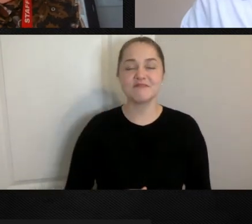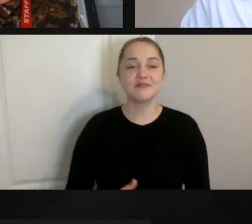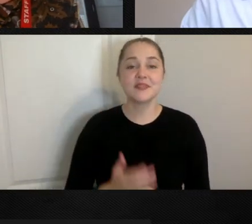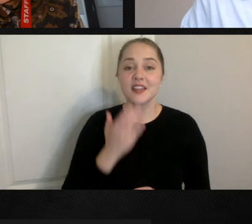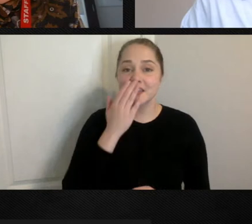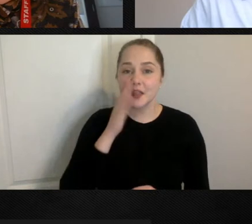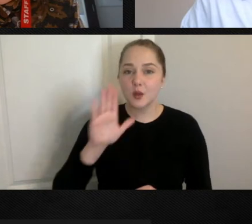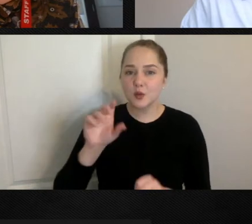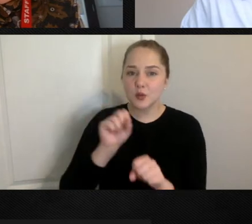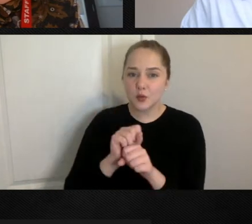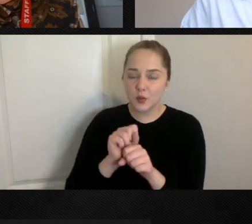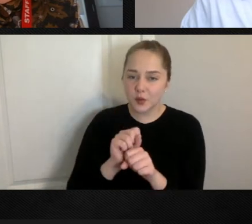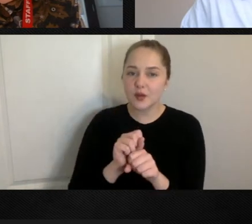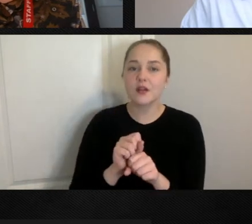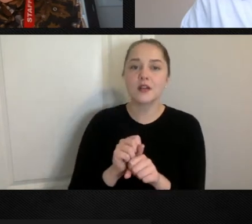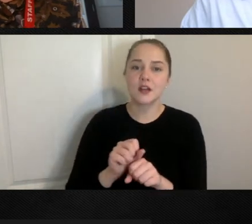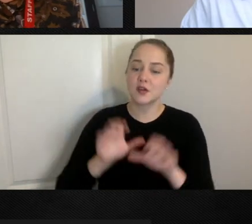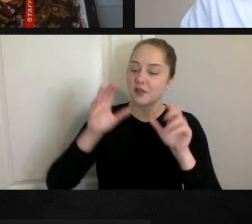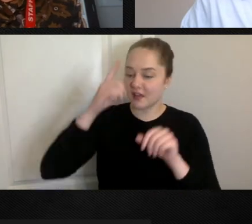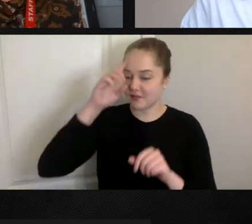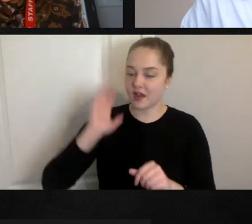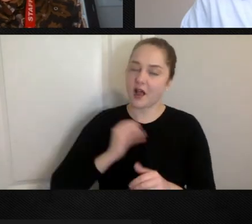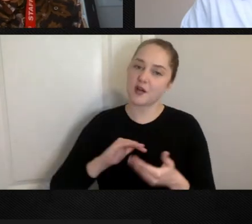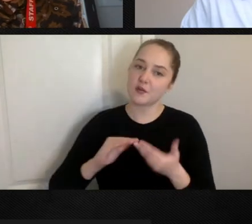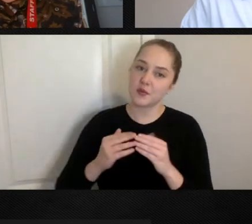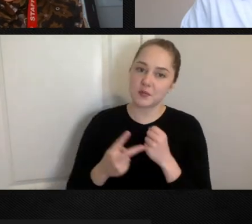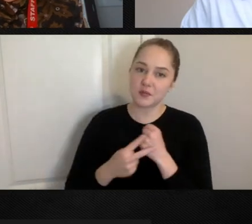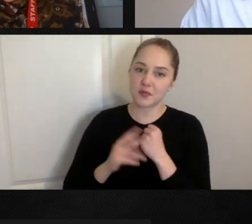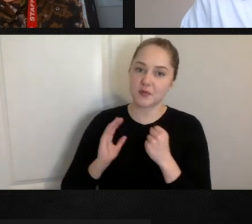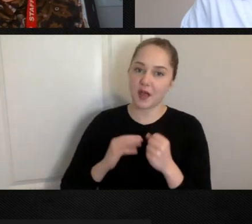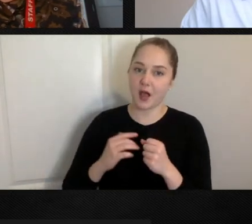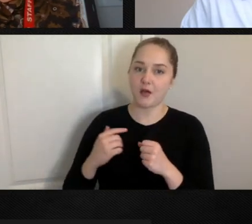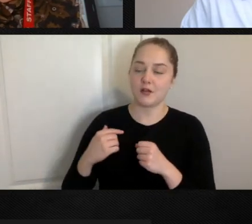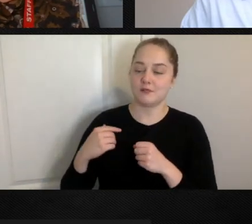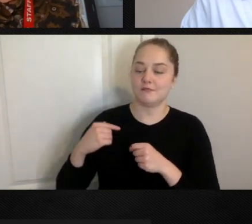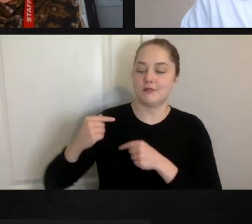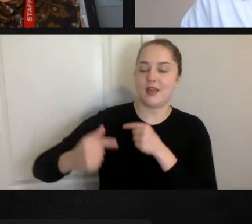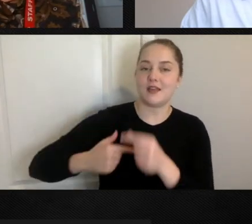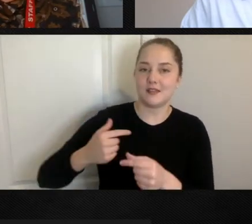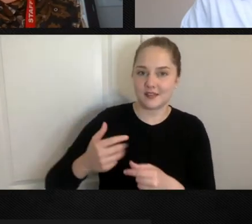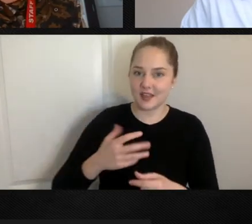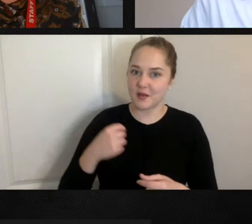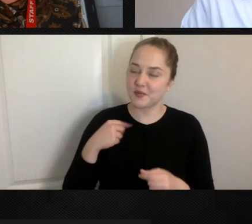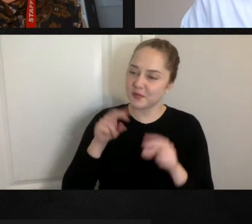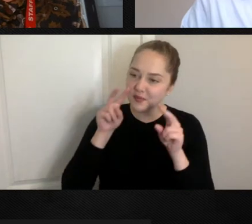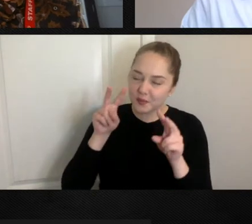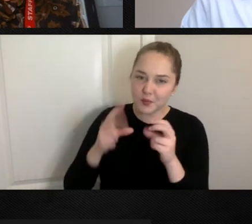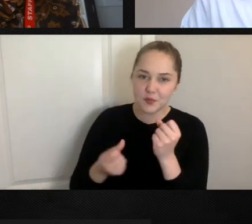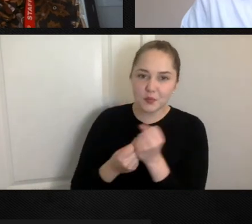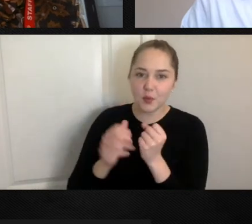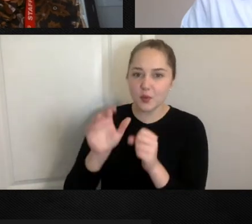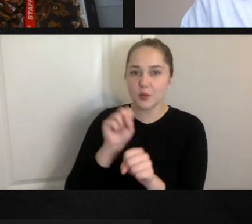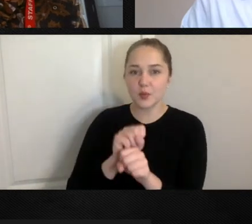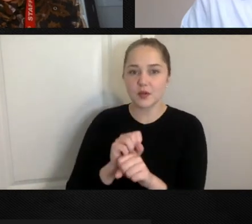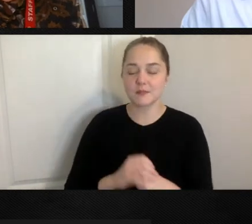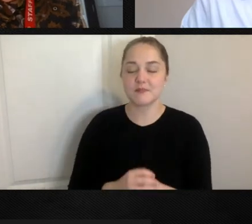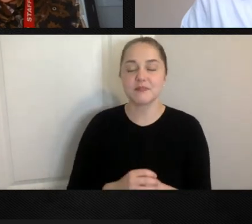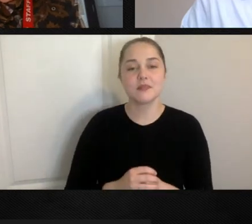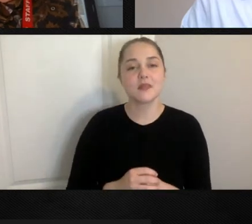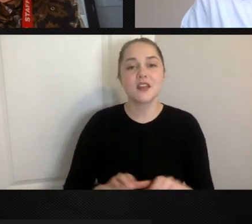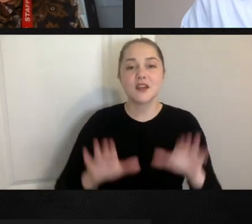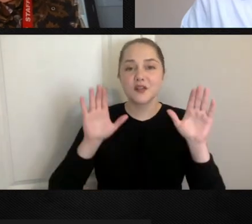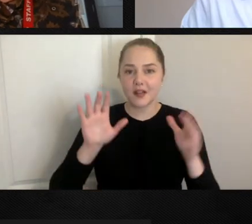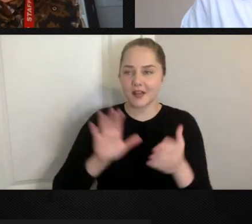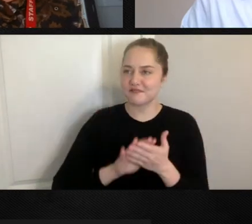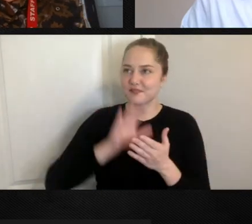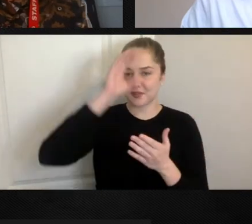you for your work as a griot in our community, preserving our legacy and leading this effort. We look forward to supporting you in this work. Um, so great to